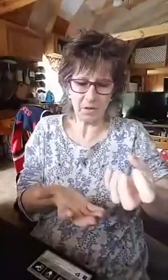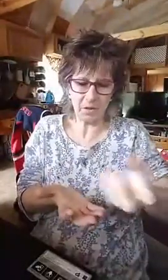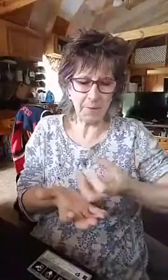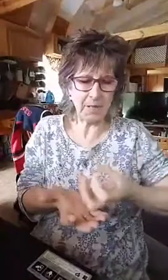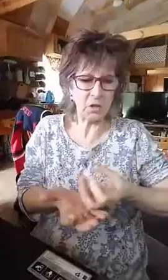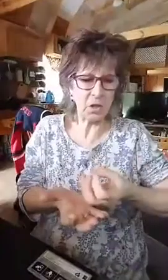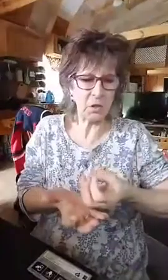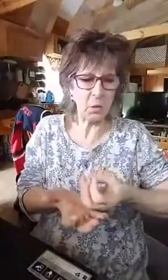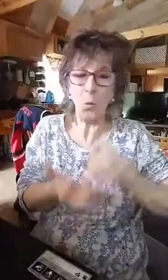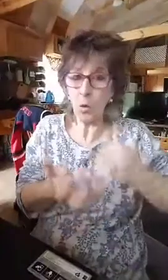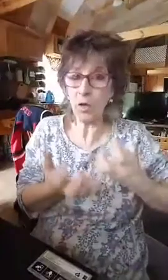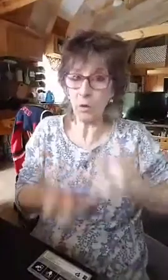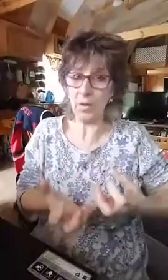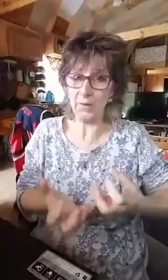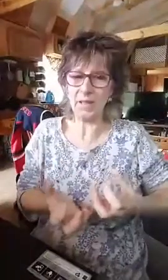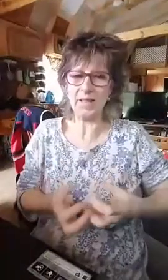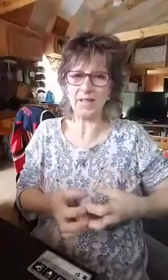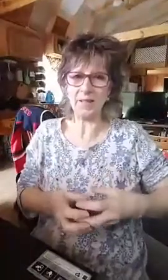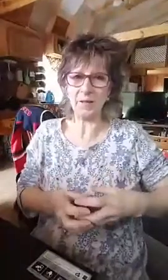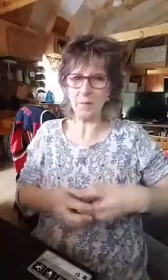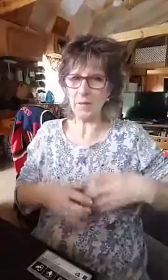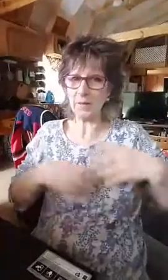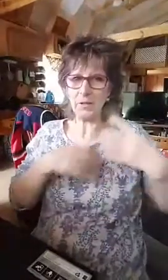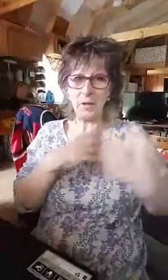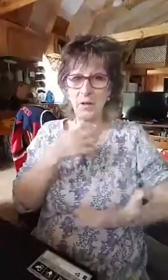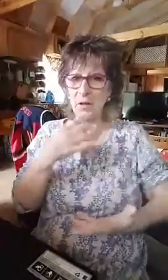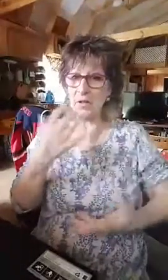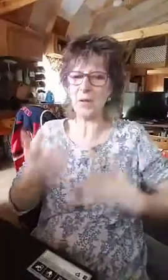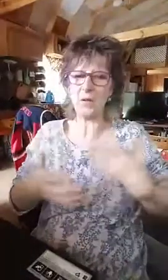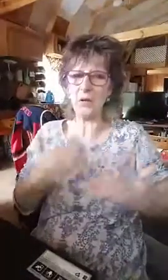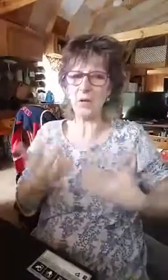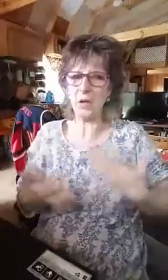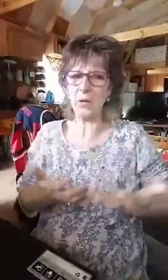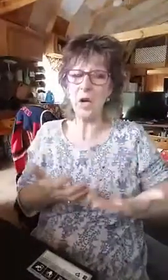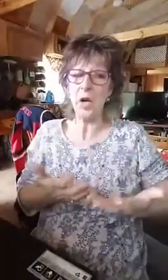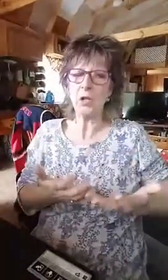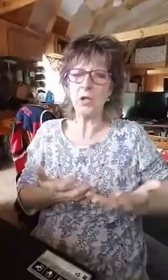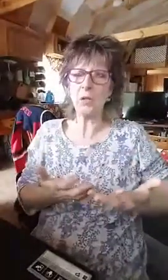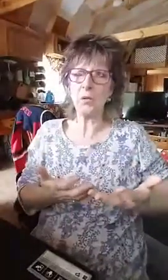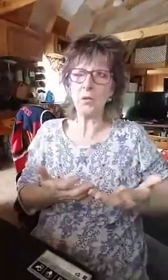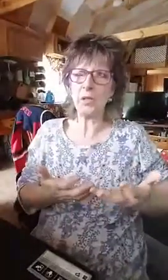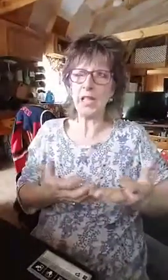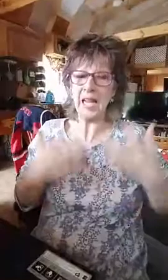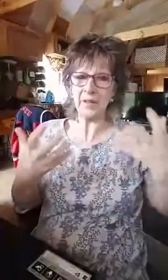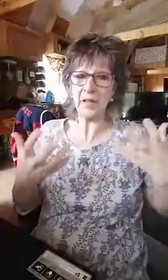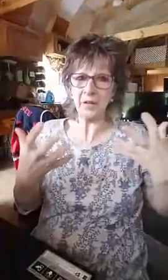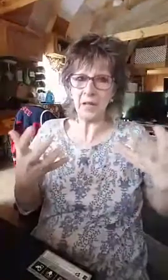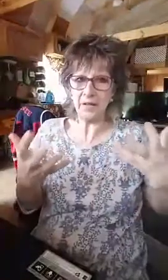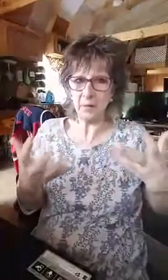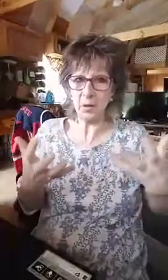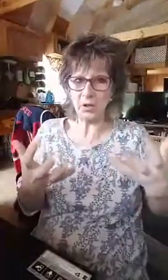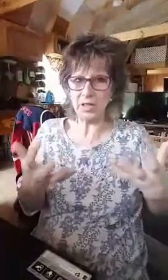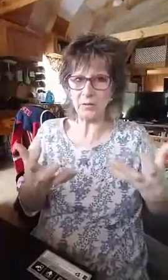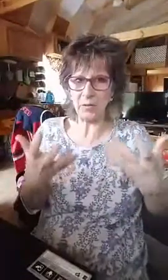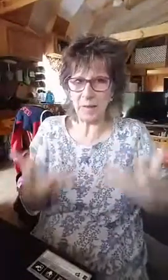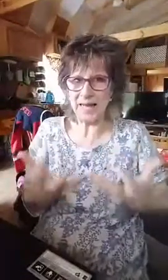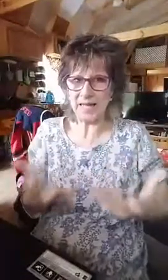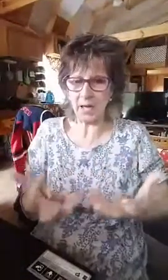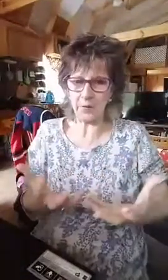something to work with. Because sometimes when you go to the courts of heaven over and over, you can't think of anything more you need to repent of